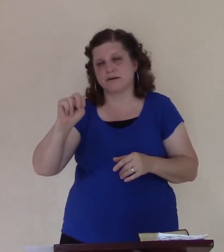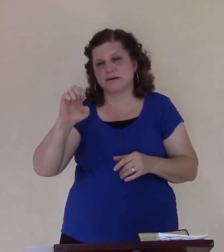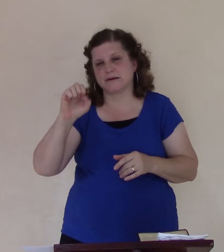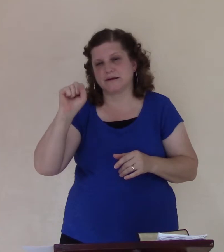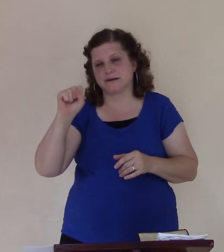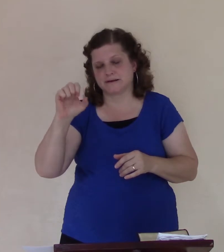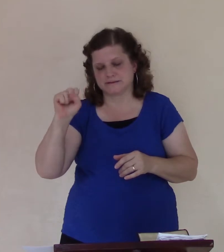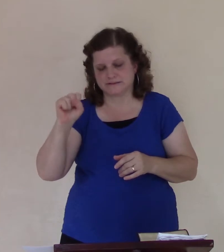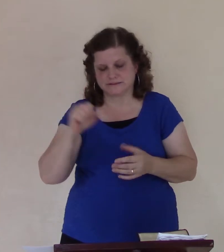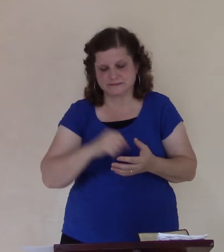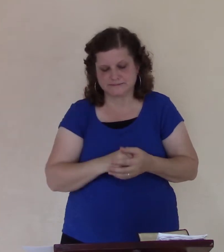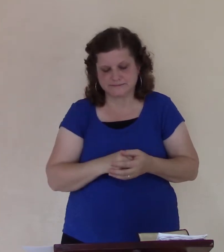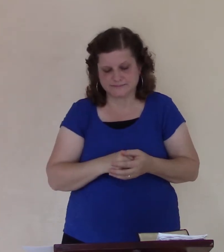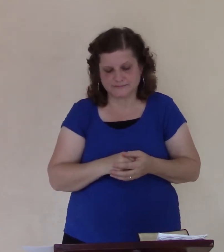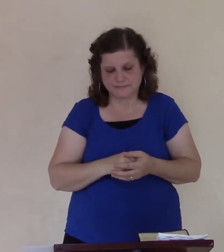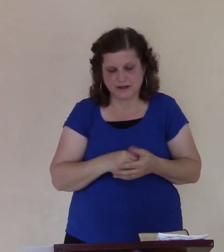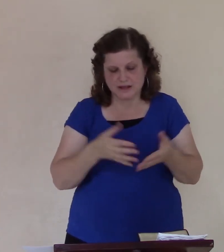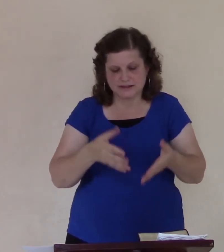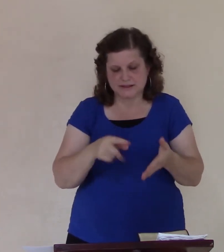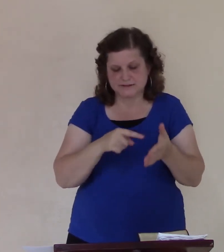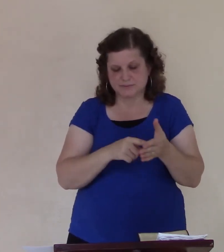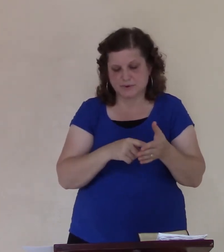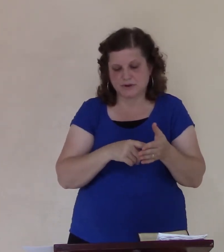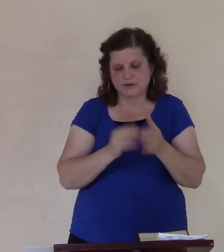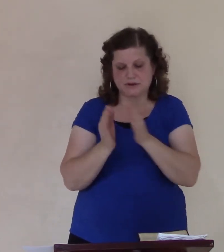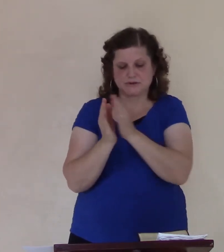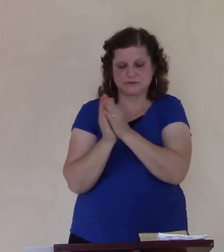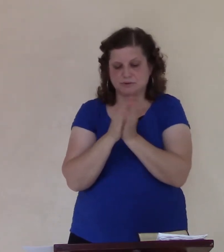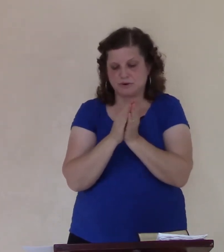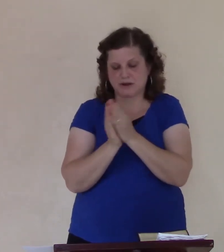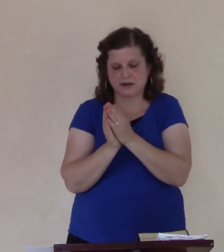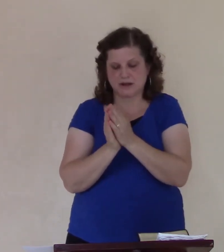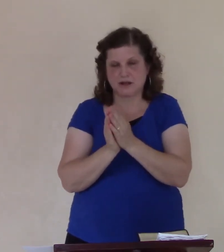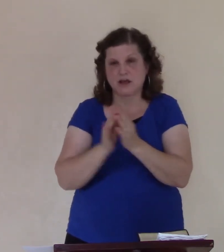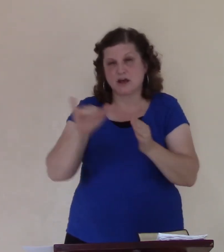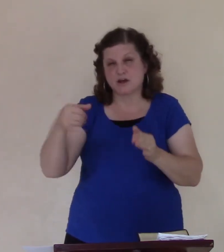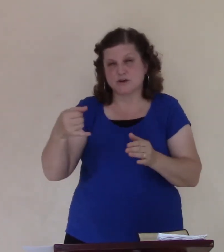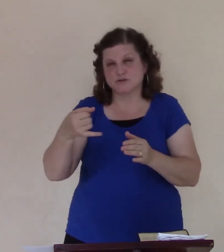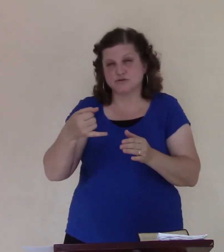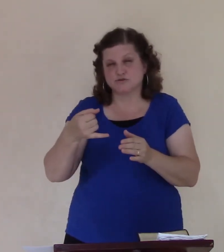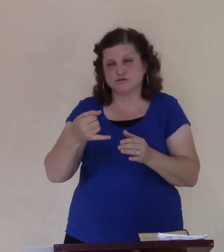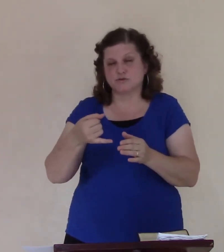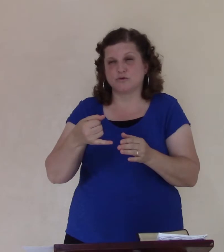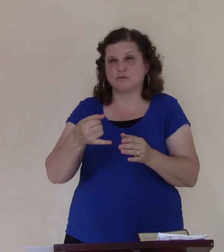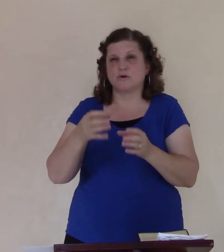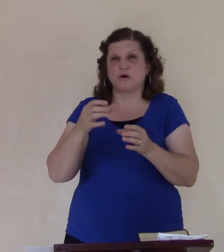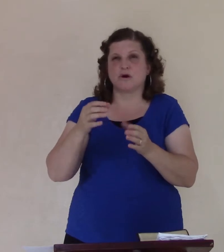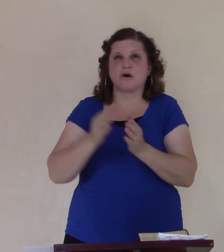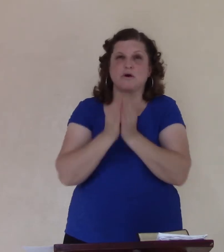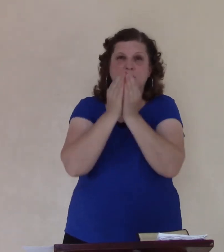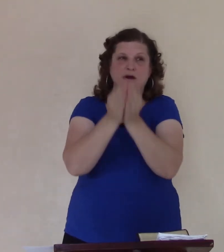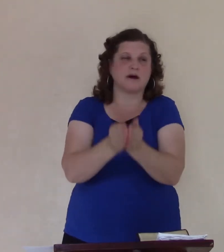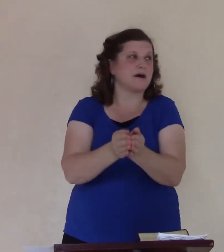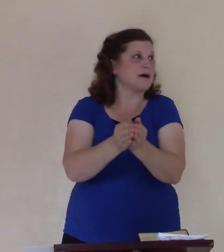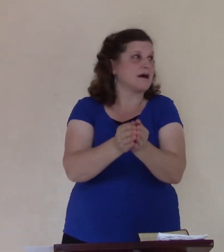At this point in the story, we see Jonah's upset with what God had done. I mean, this is the work of God.